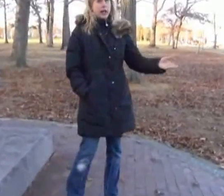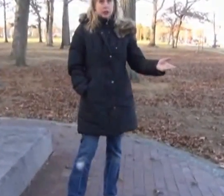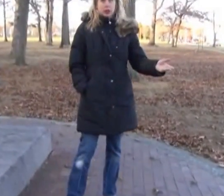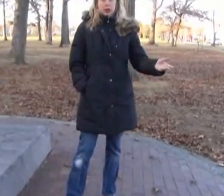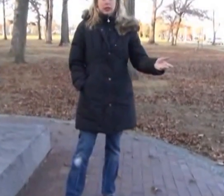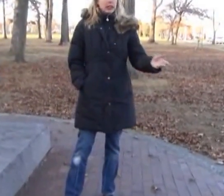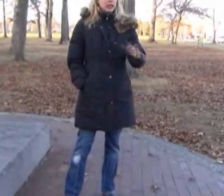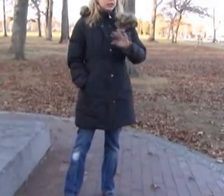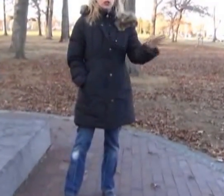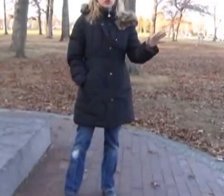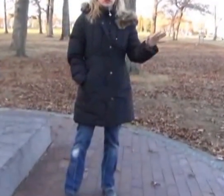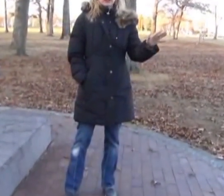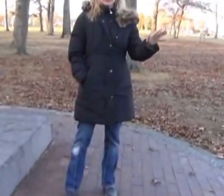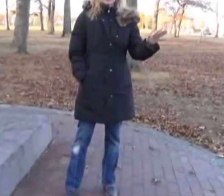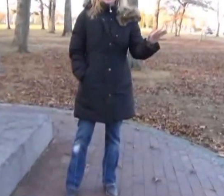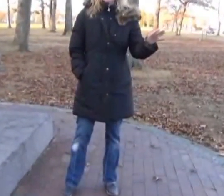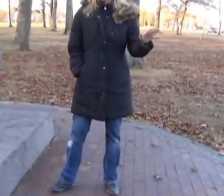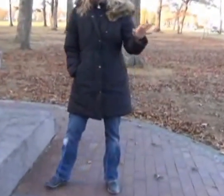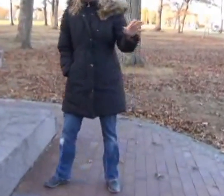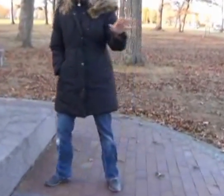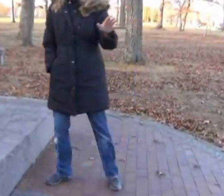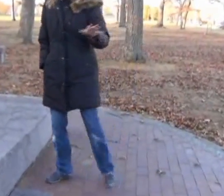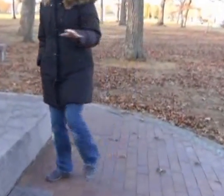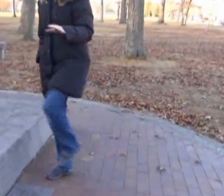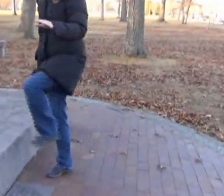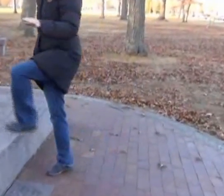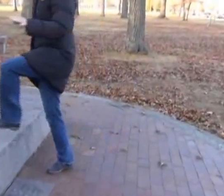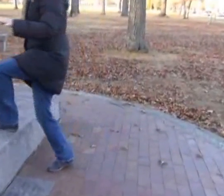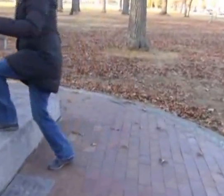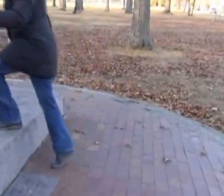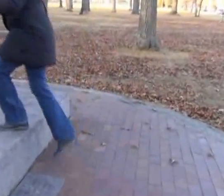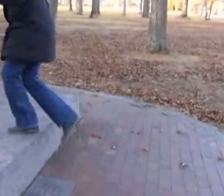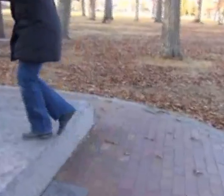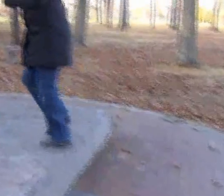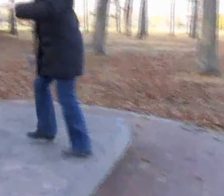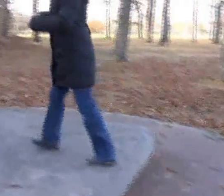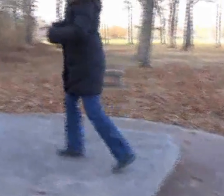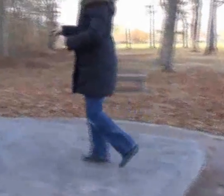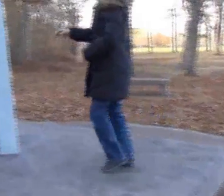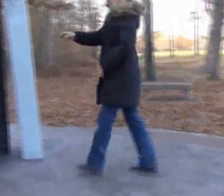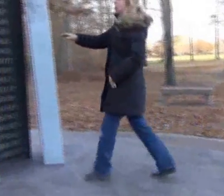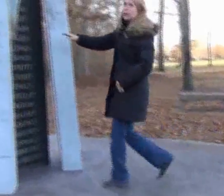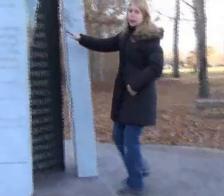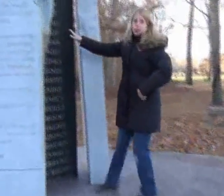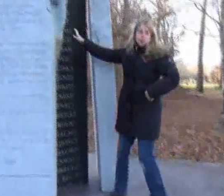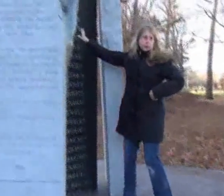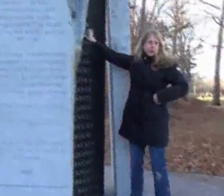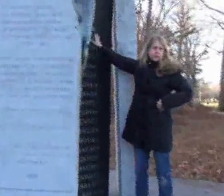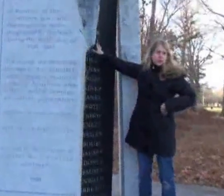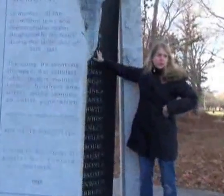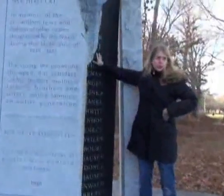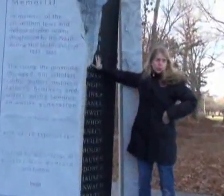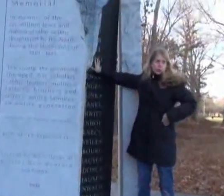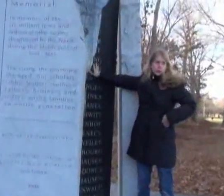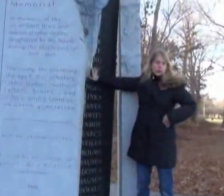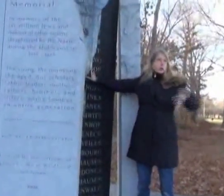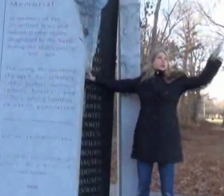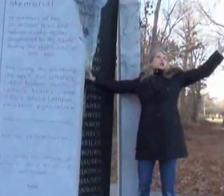doctor. And it's the only reason he says he was alive. So when this plinth was being delivered, this